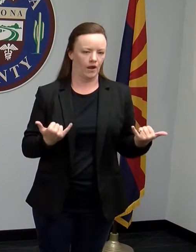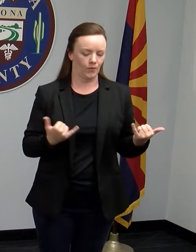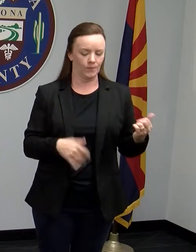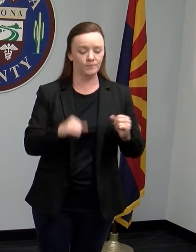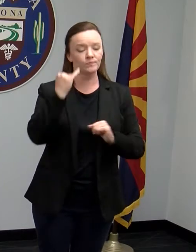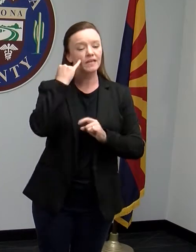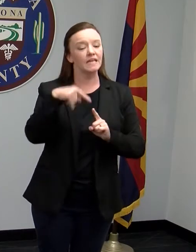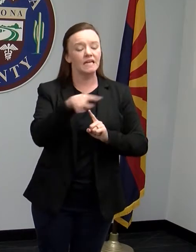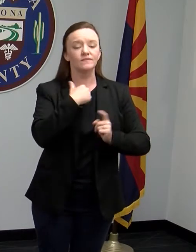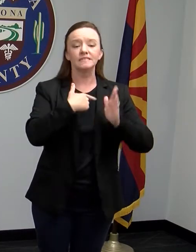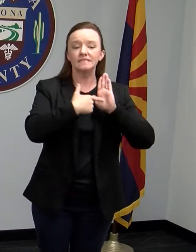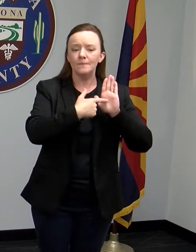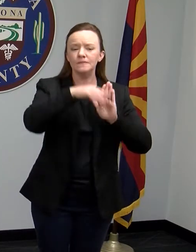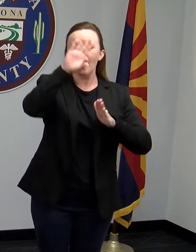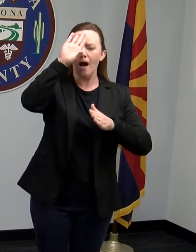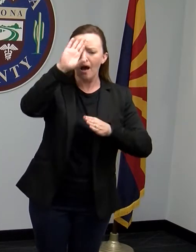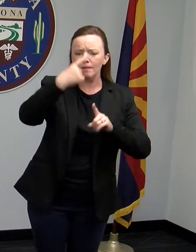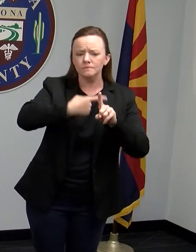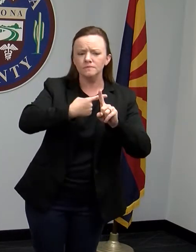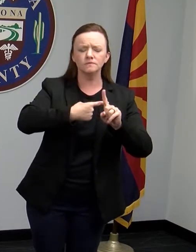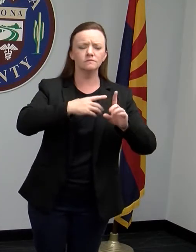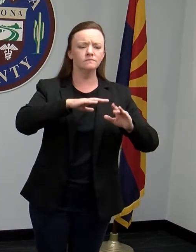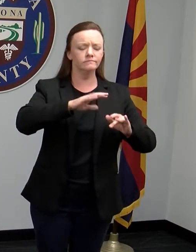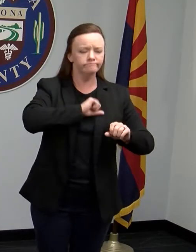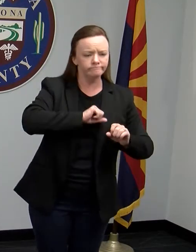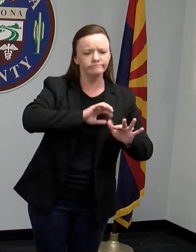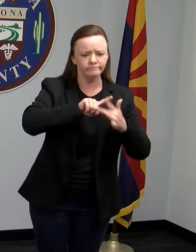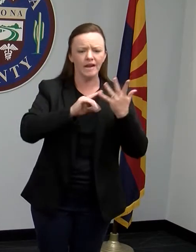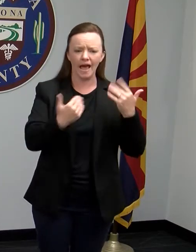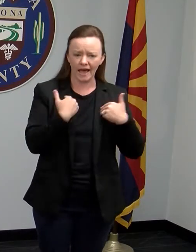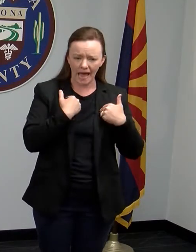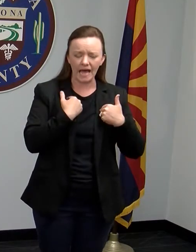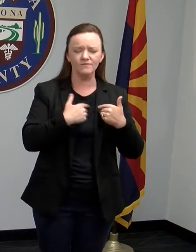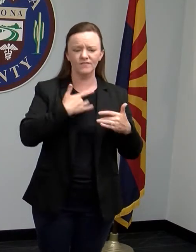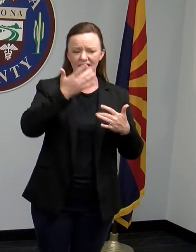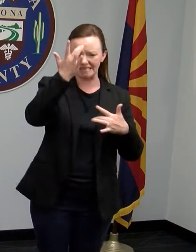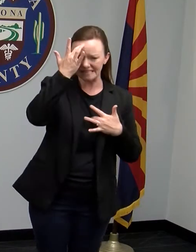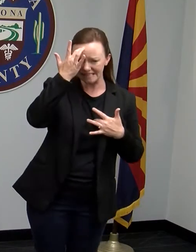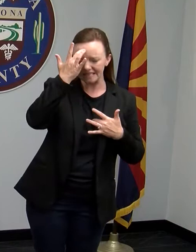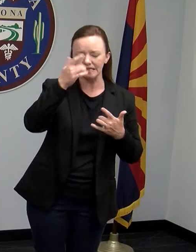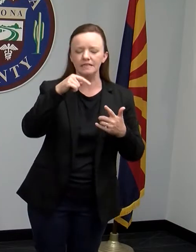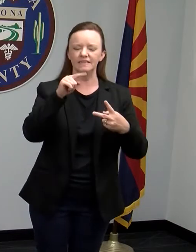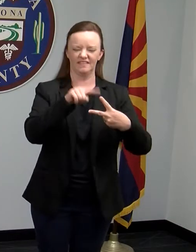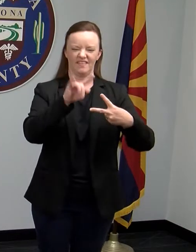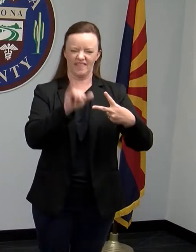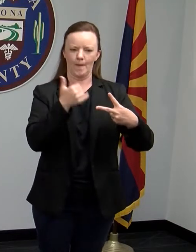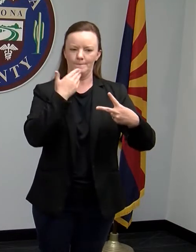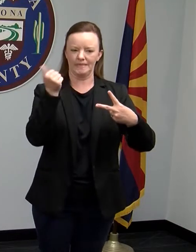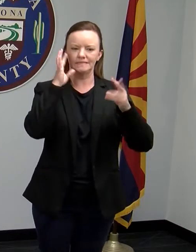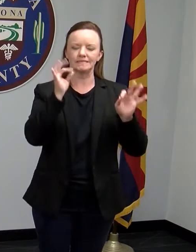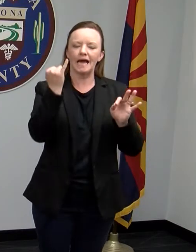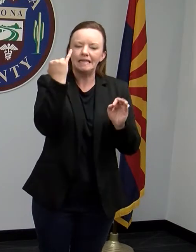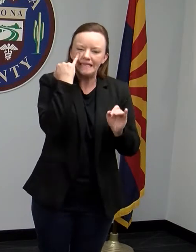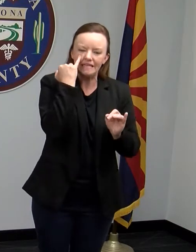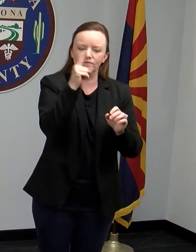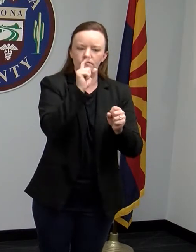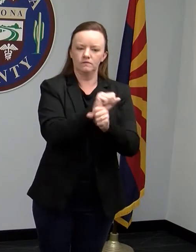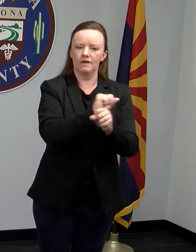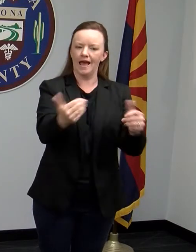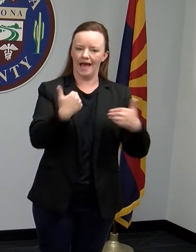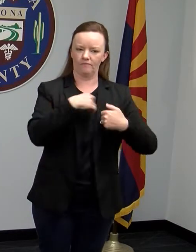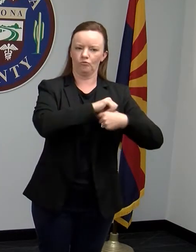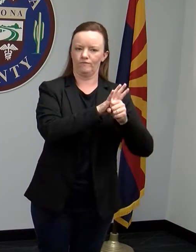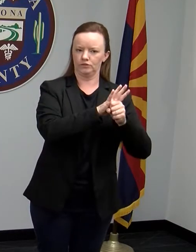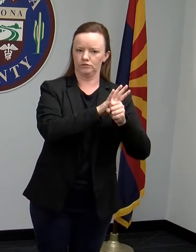COVID-19, it's the best test to determine if they have the disease right now. Positive results from these